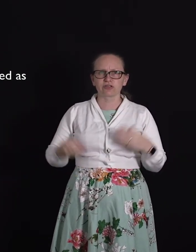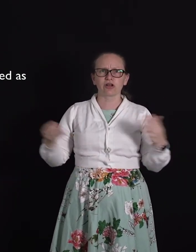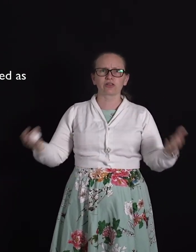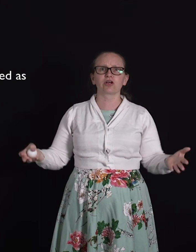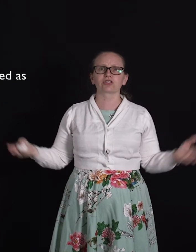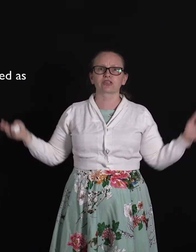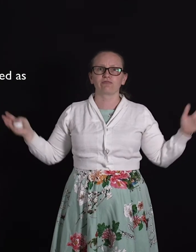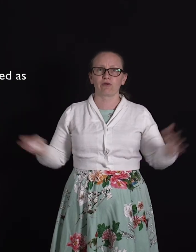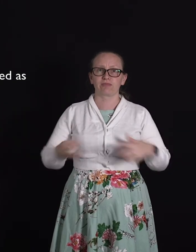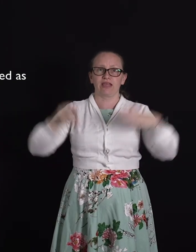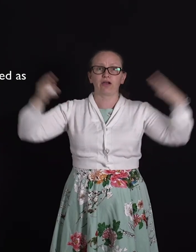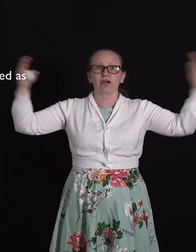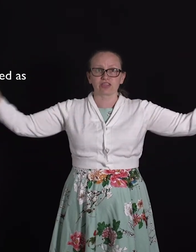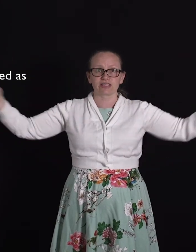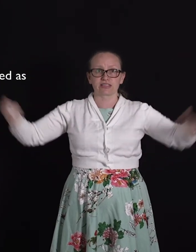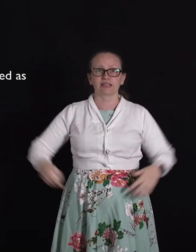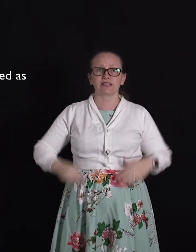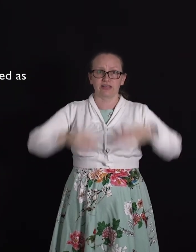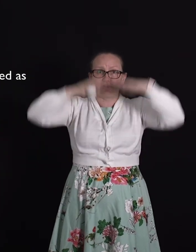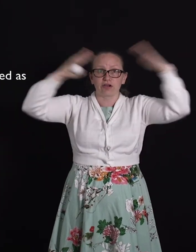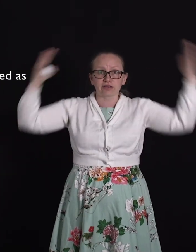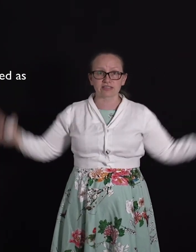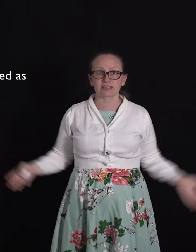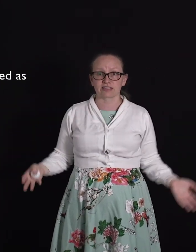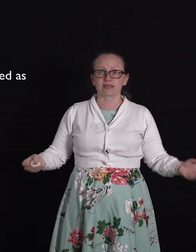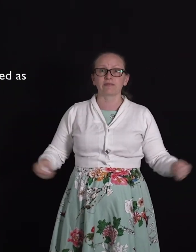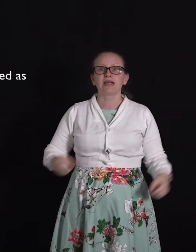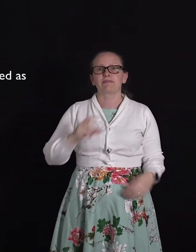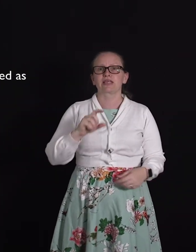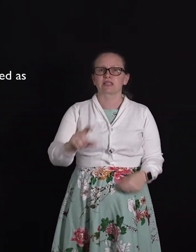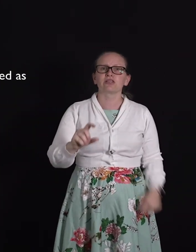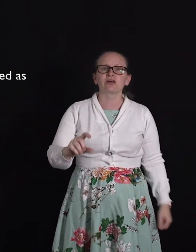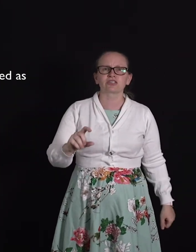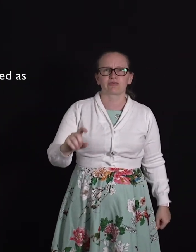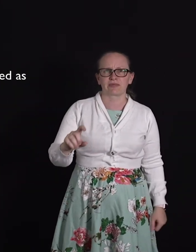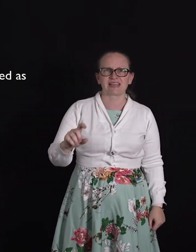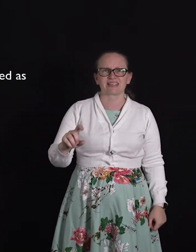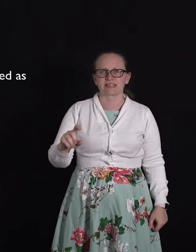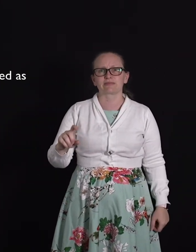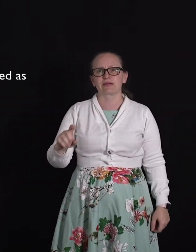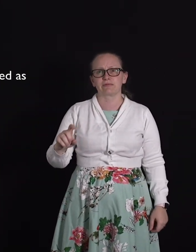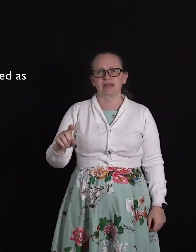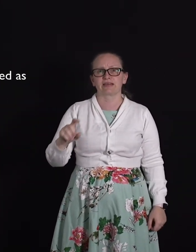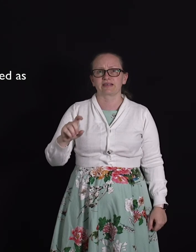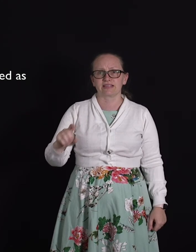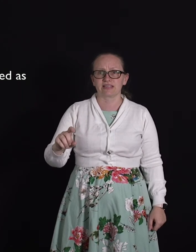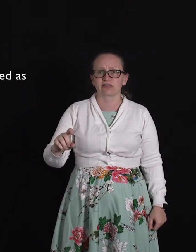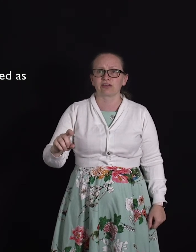not lost from the earth it's still in the earth system but it's lost from that system that we're considering.